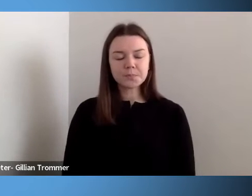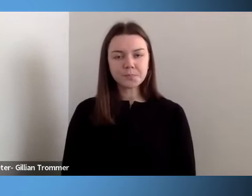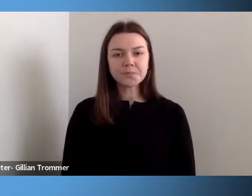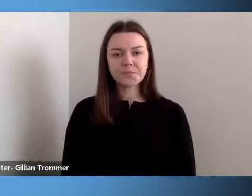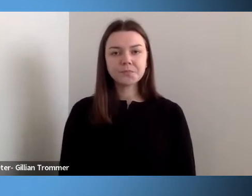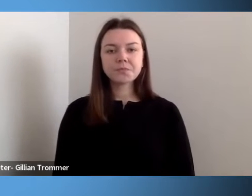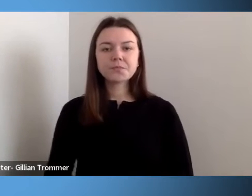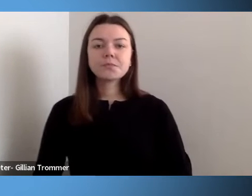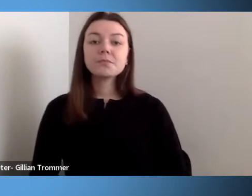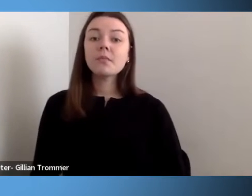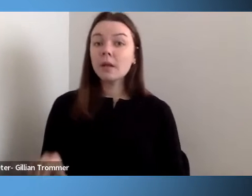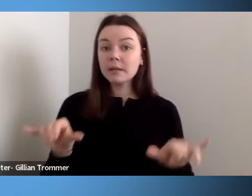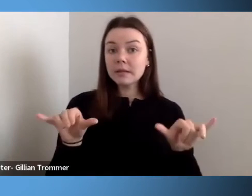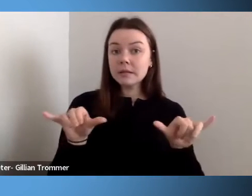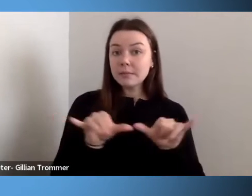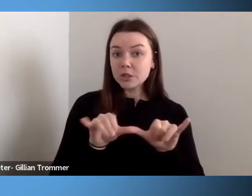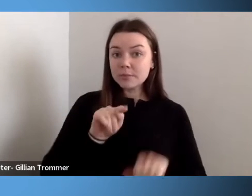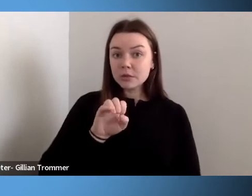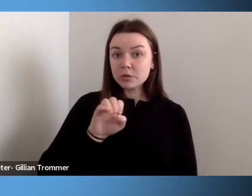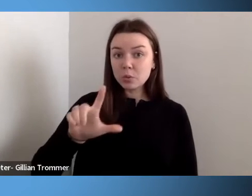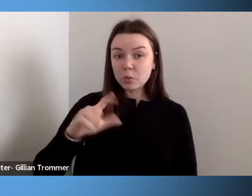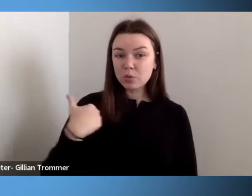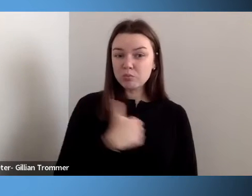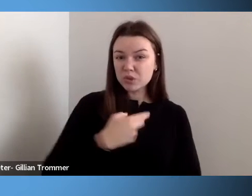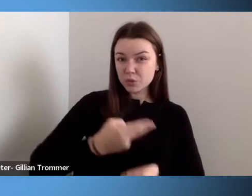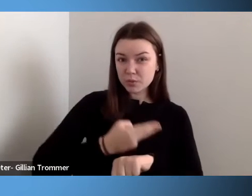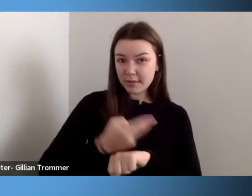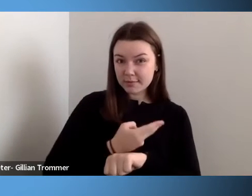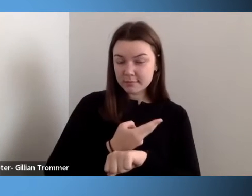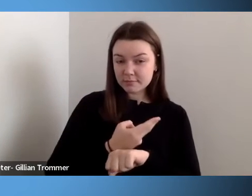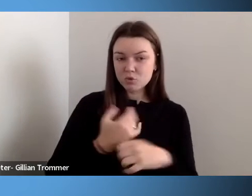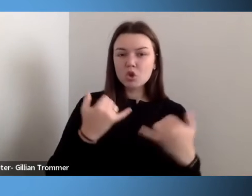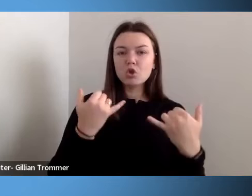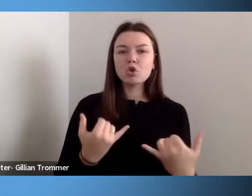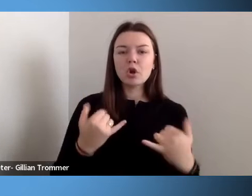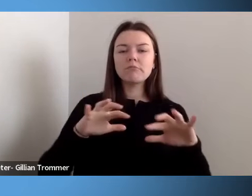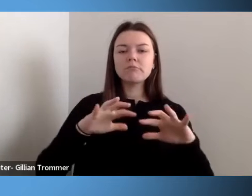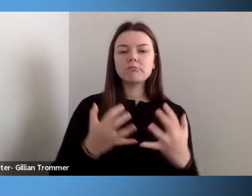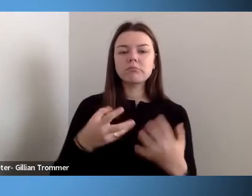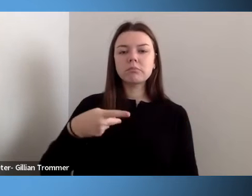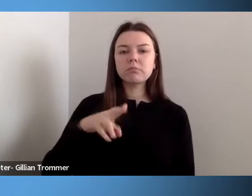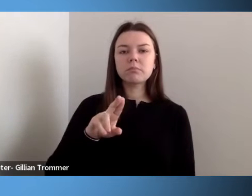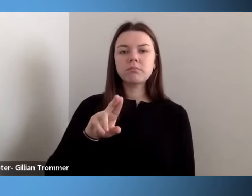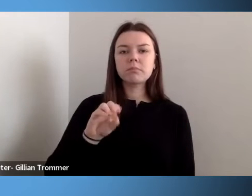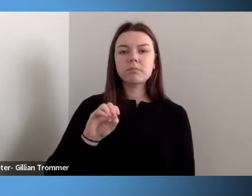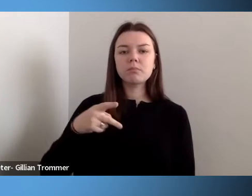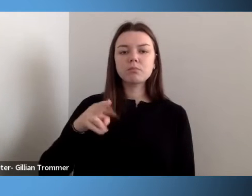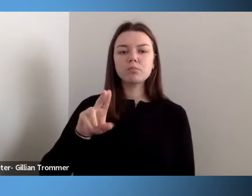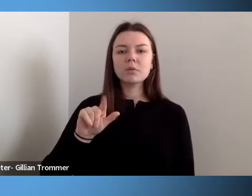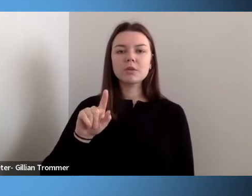utilizing is the current population survey or the CPS.